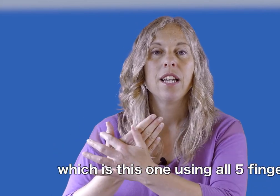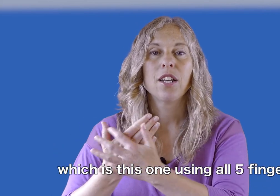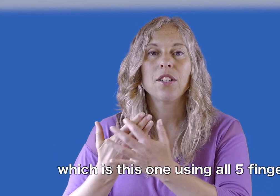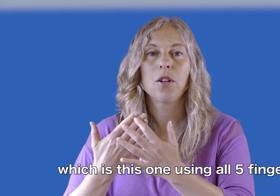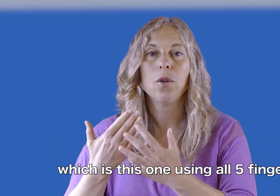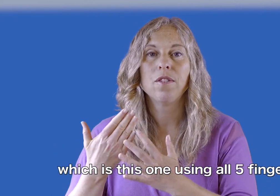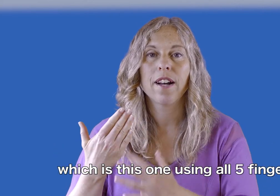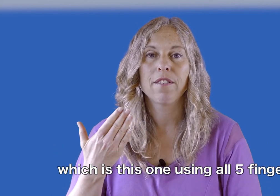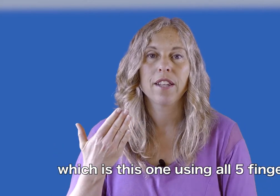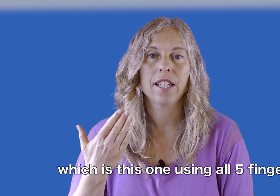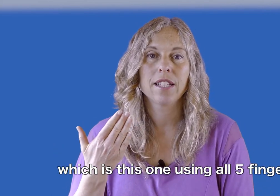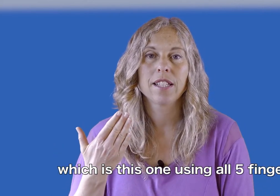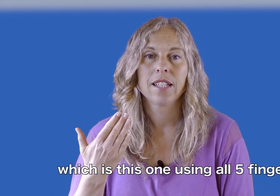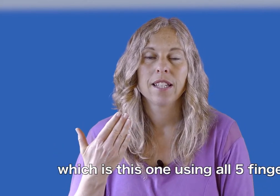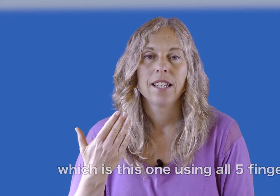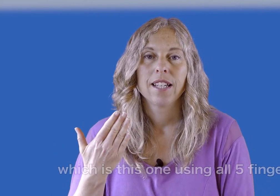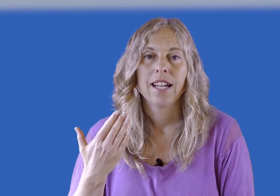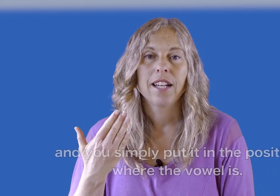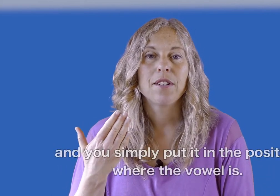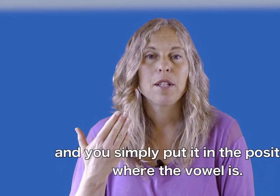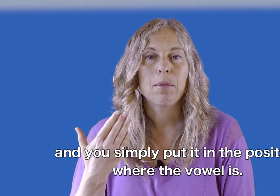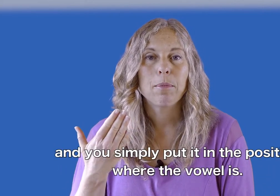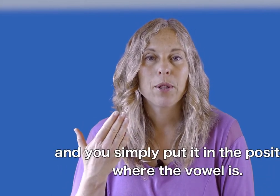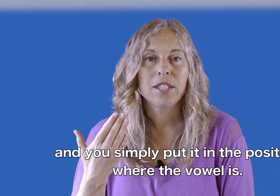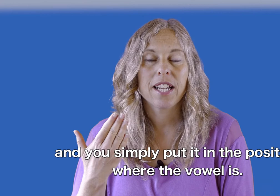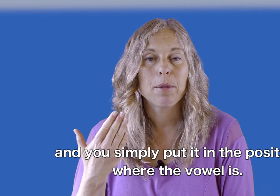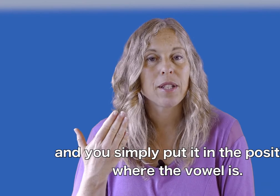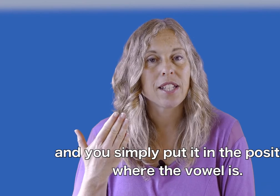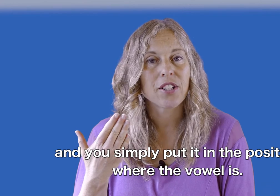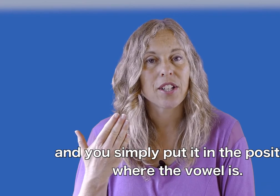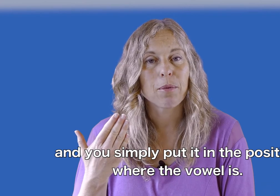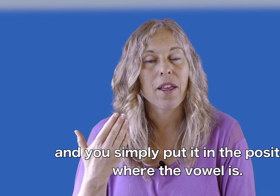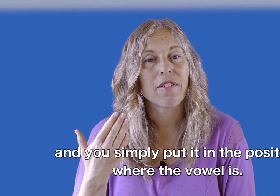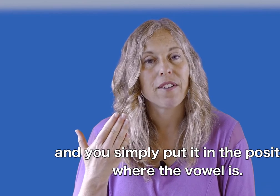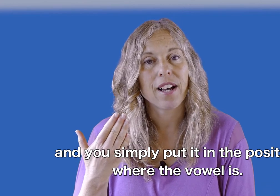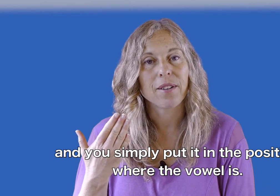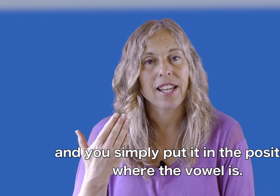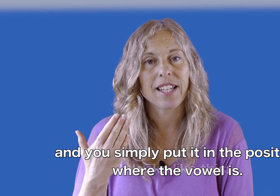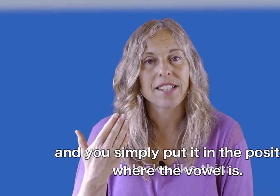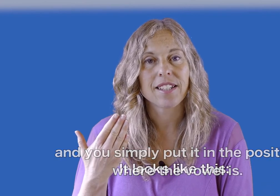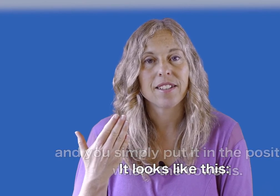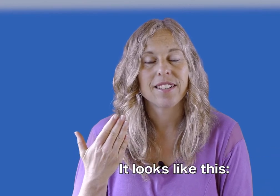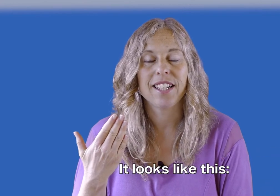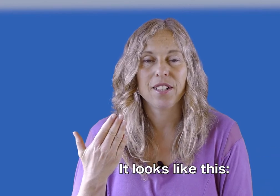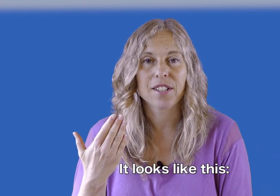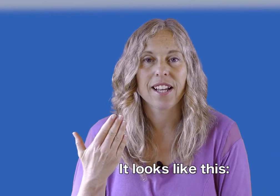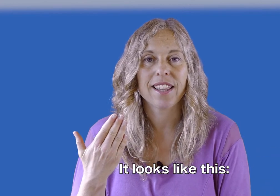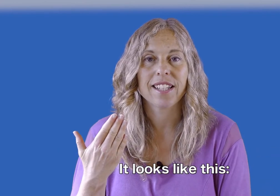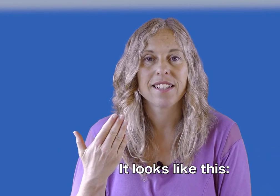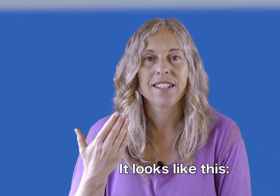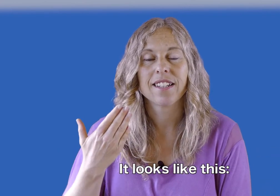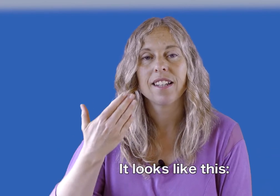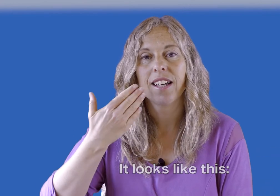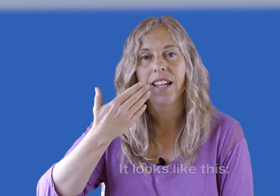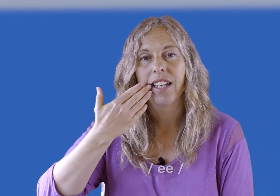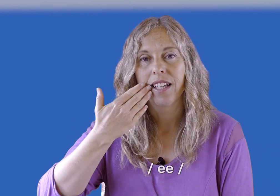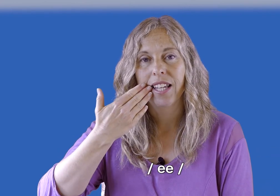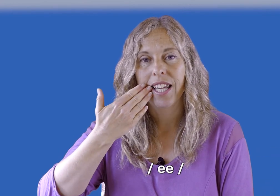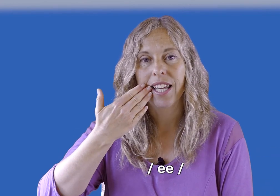using all five fingers. And you simply put it in the position where the vowel is. It looks like this. E,